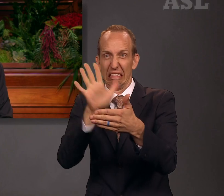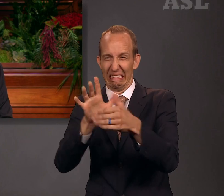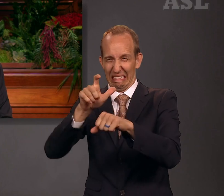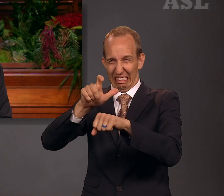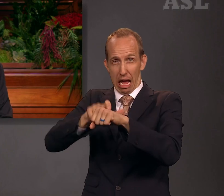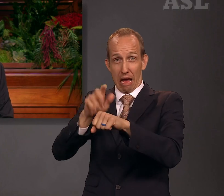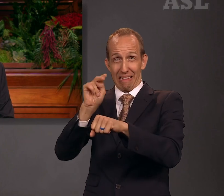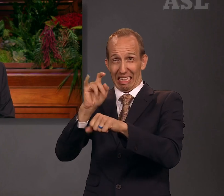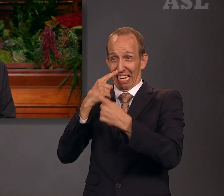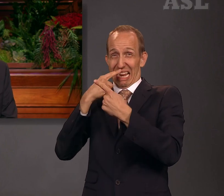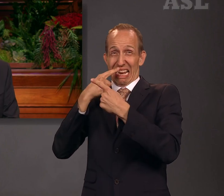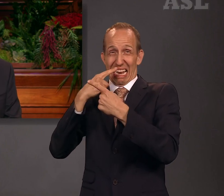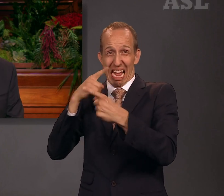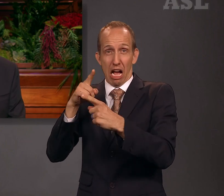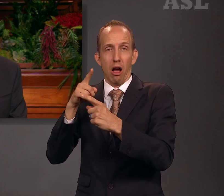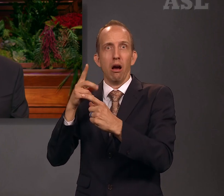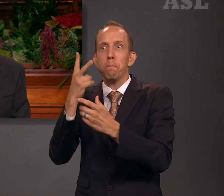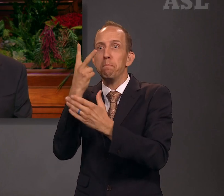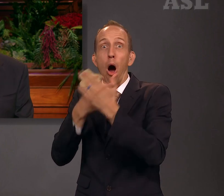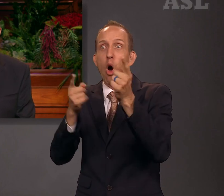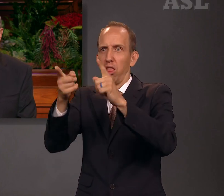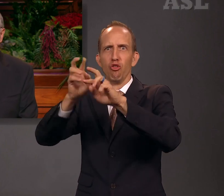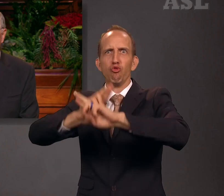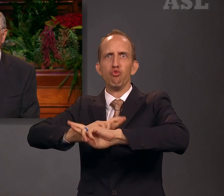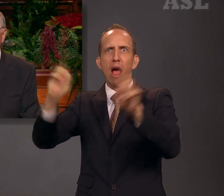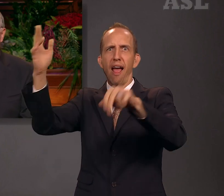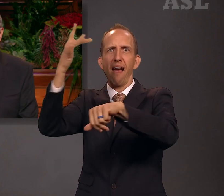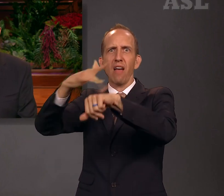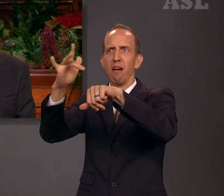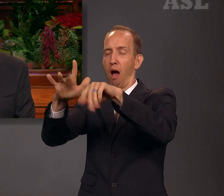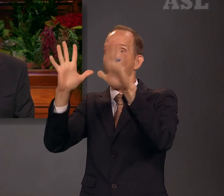both were suddenly available. It was a miracle.